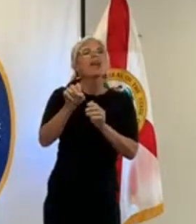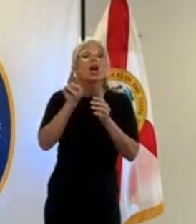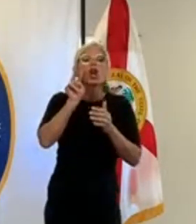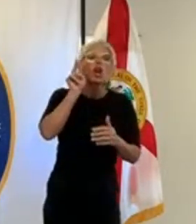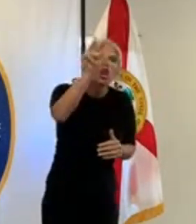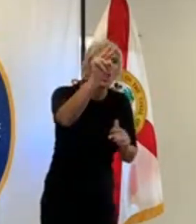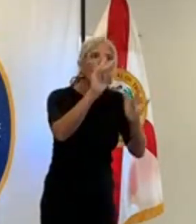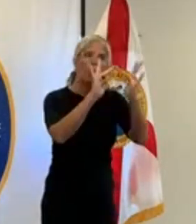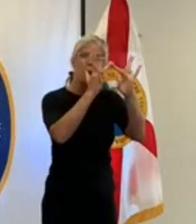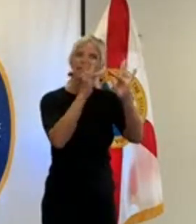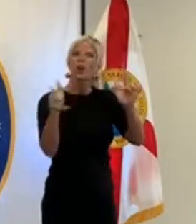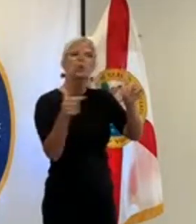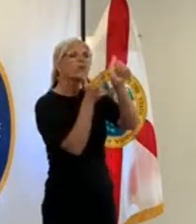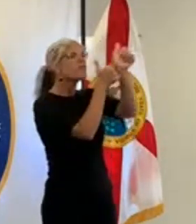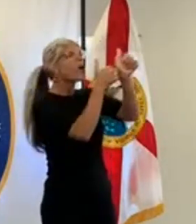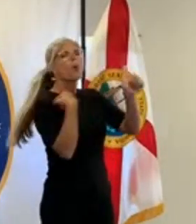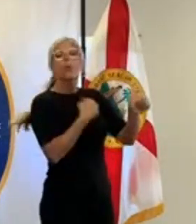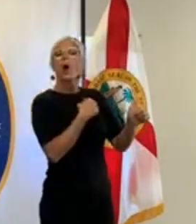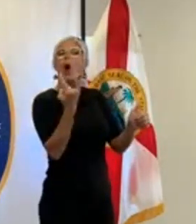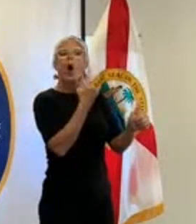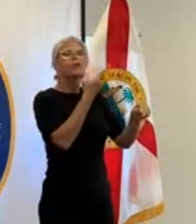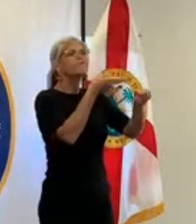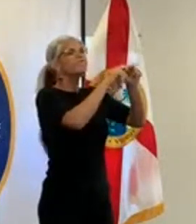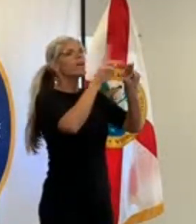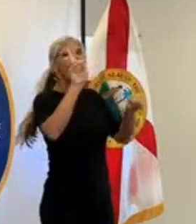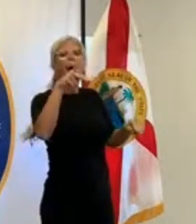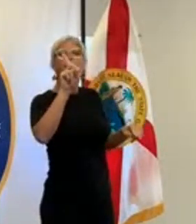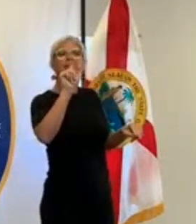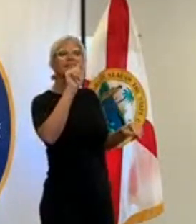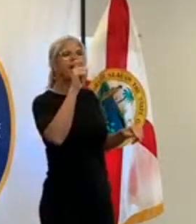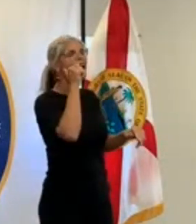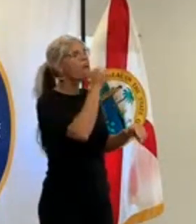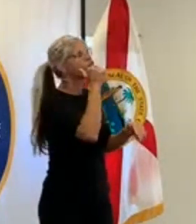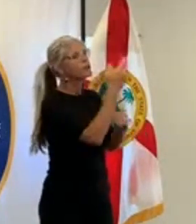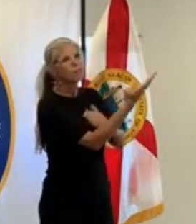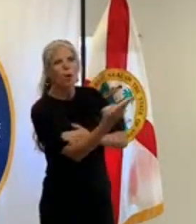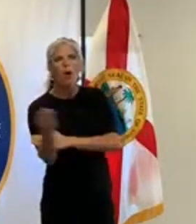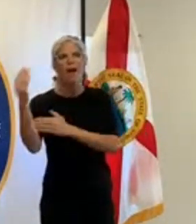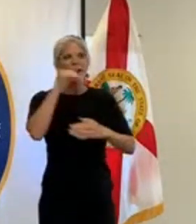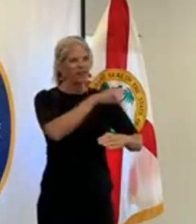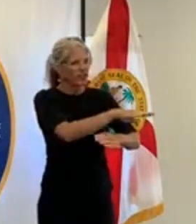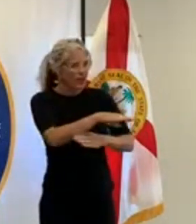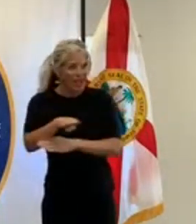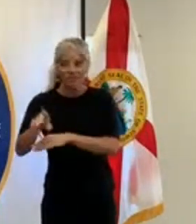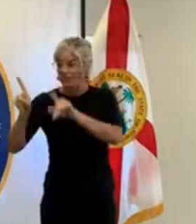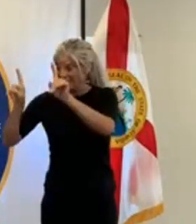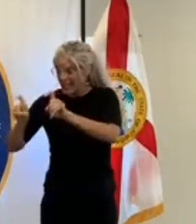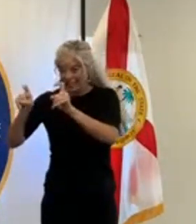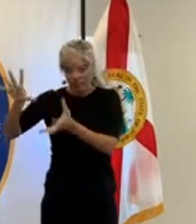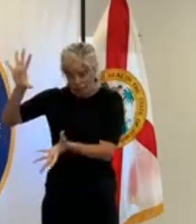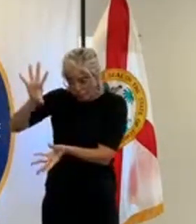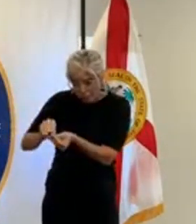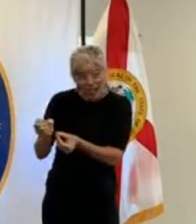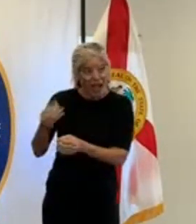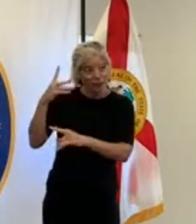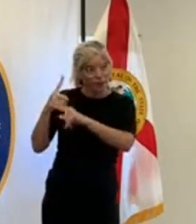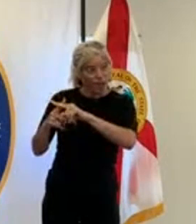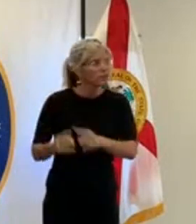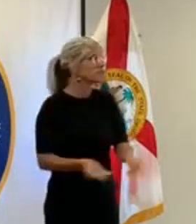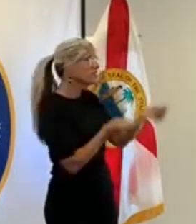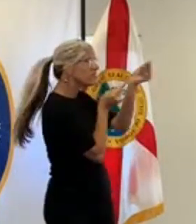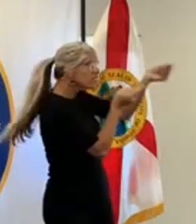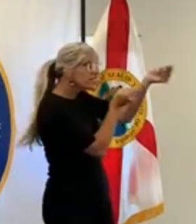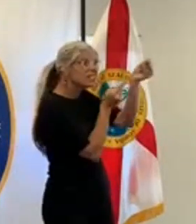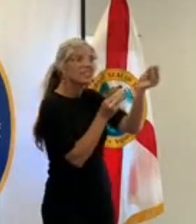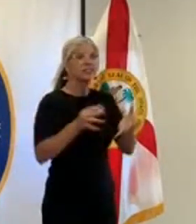30 to where you can get that latest information not only on the tests and the positives the negatives also by county level and you can also get them down